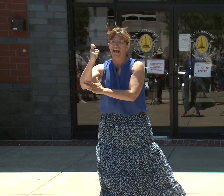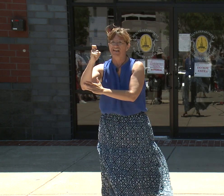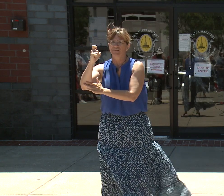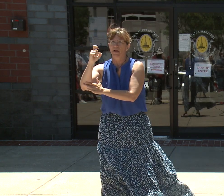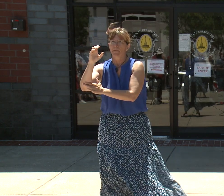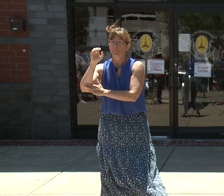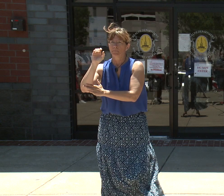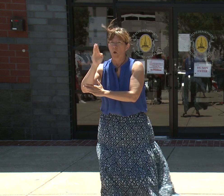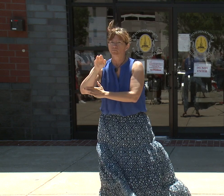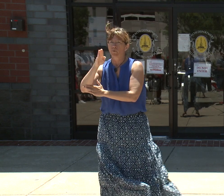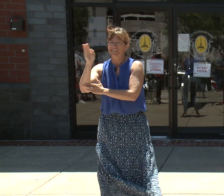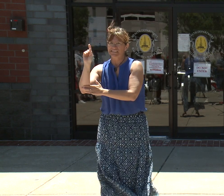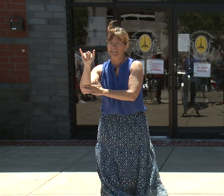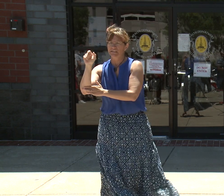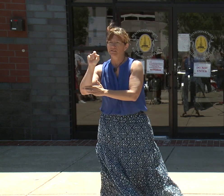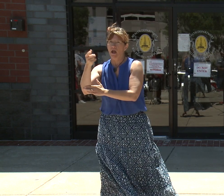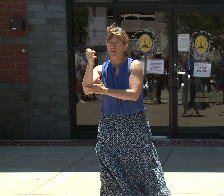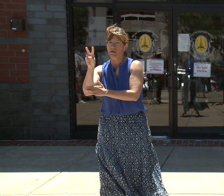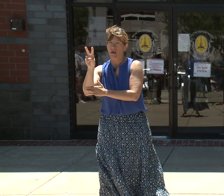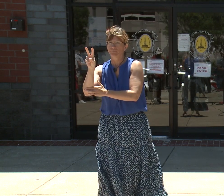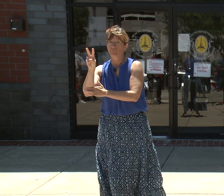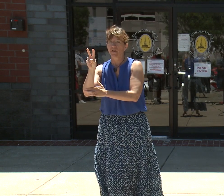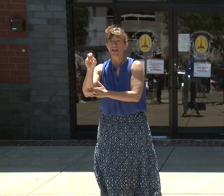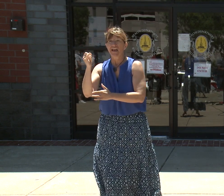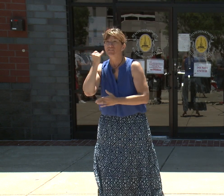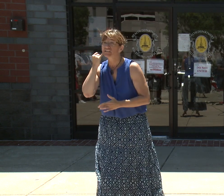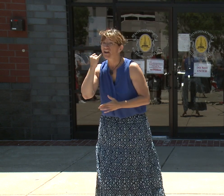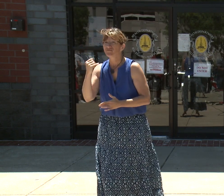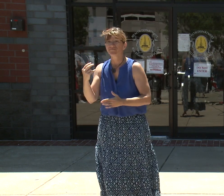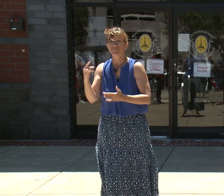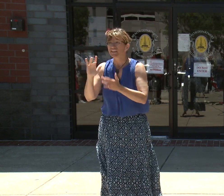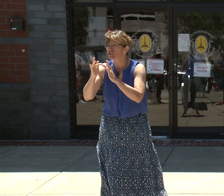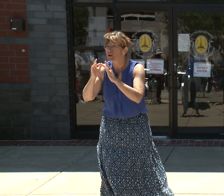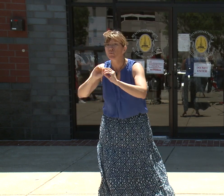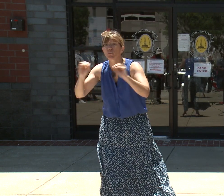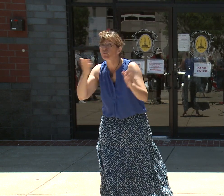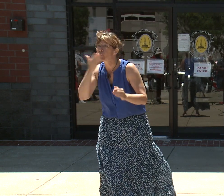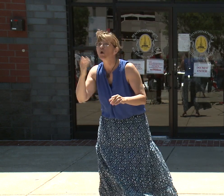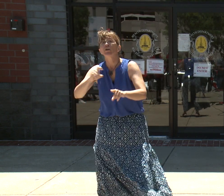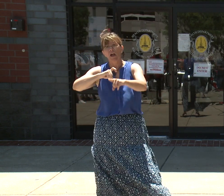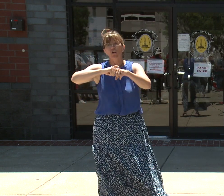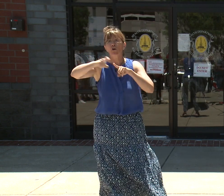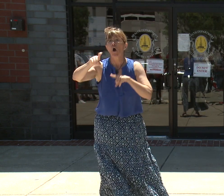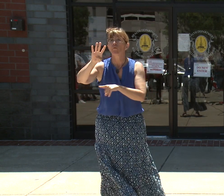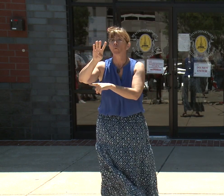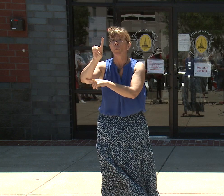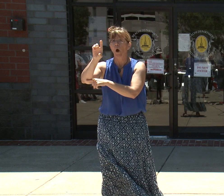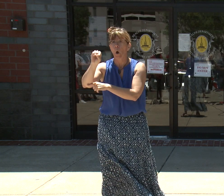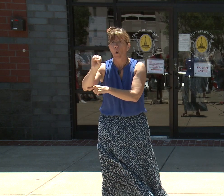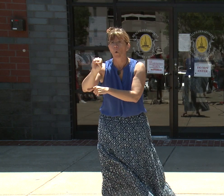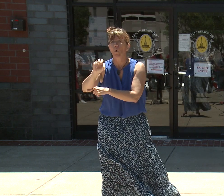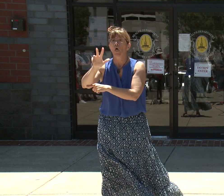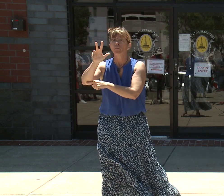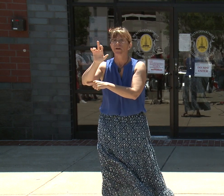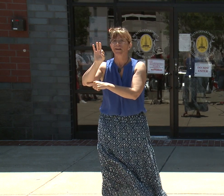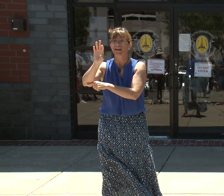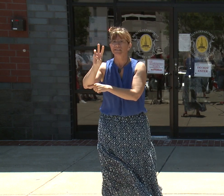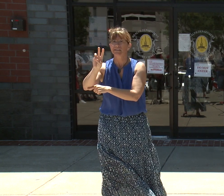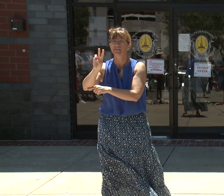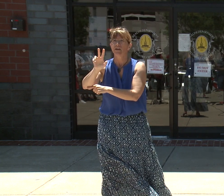If you do not have access to the internet, you can also call our Maryland access point at 410-396